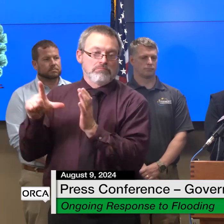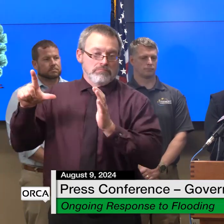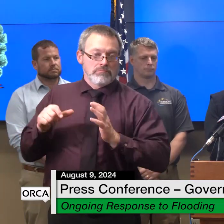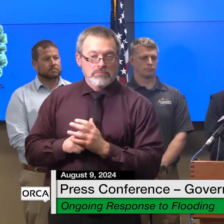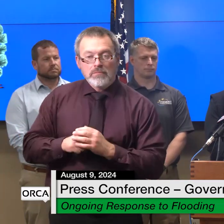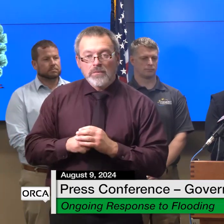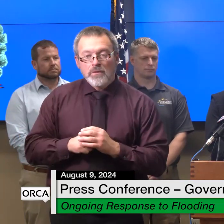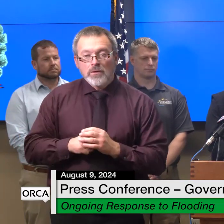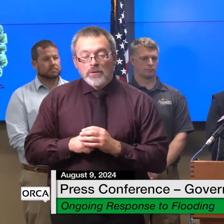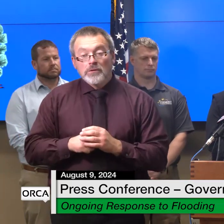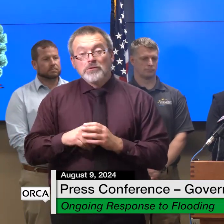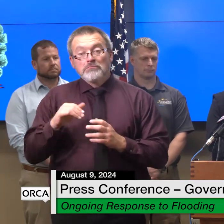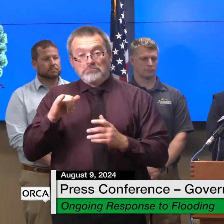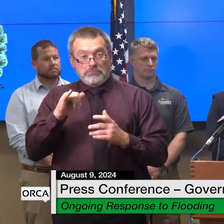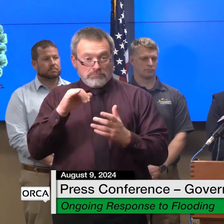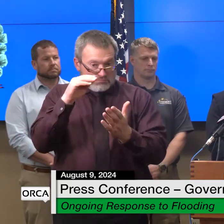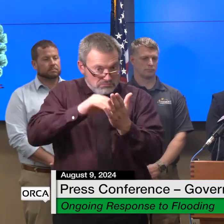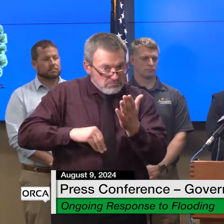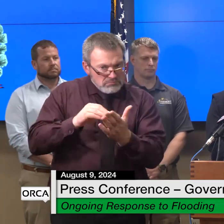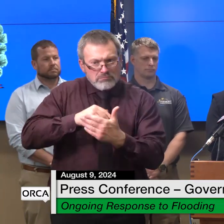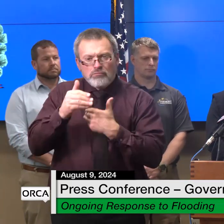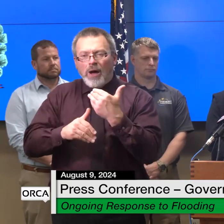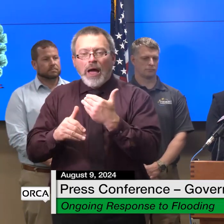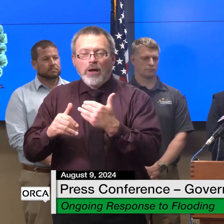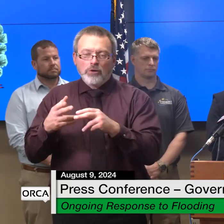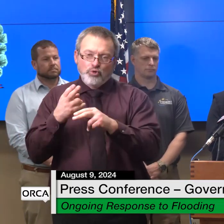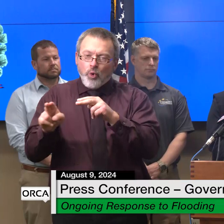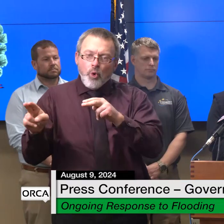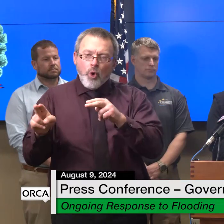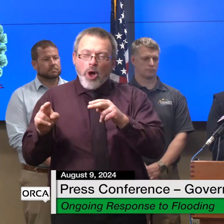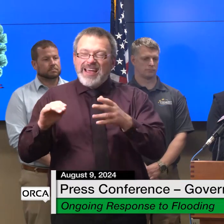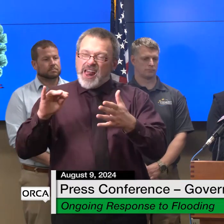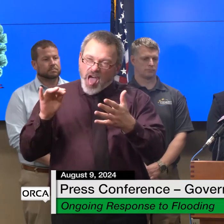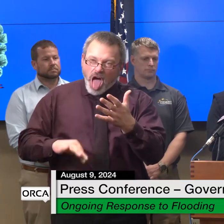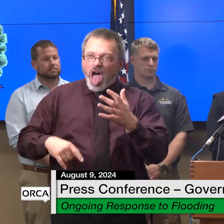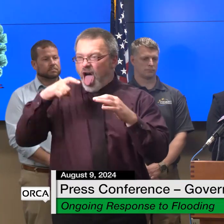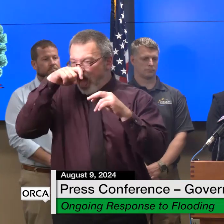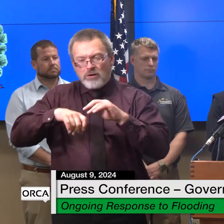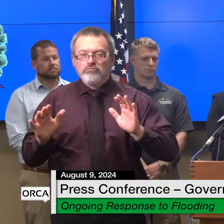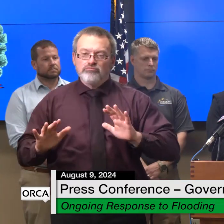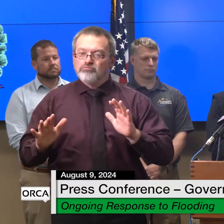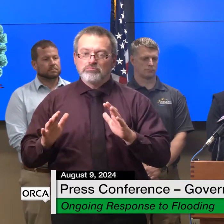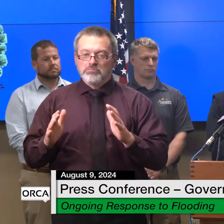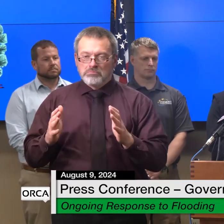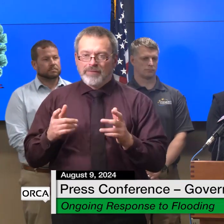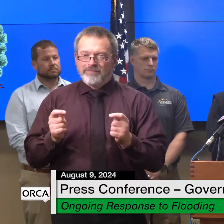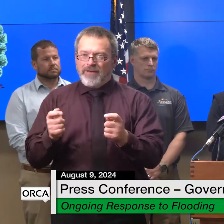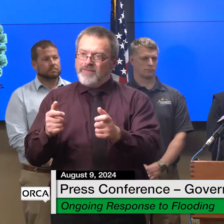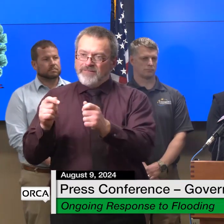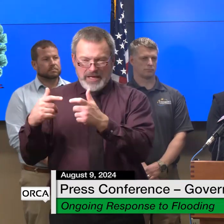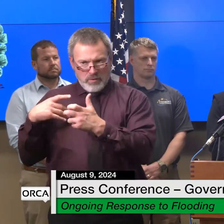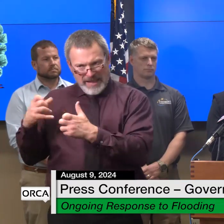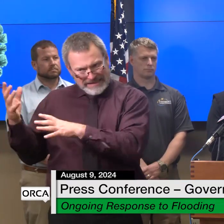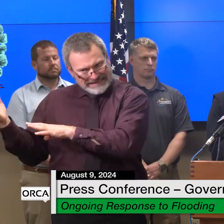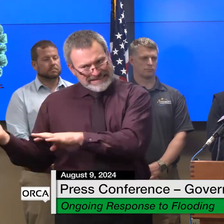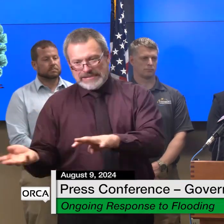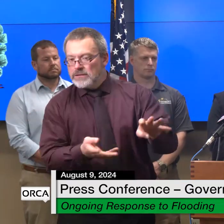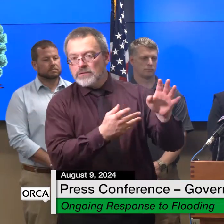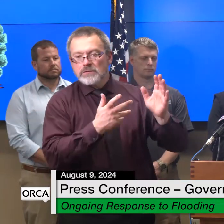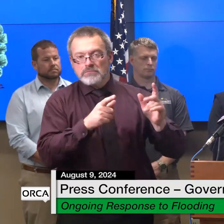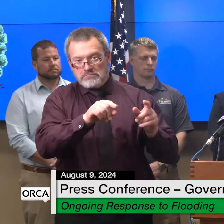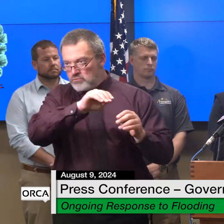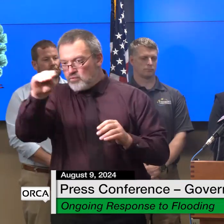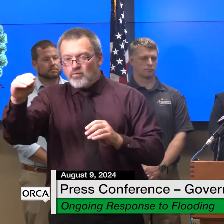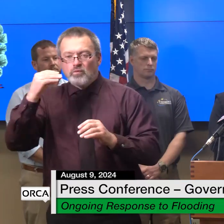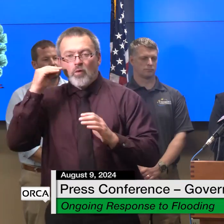leverage state resources to place mobile homes quickly and efficiently we'll do this by identifying mobile home